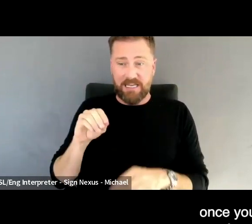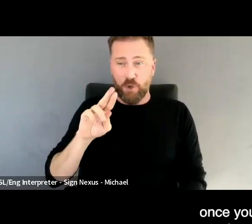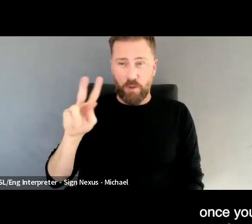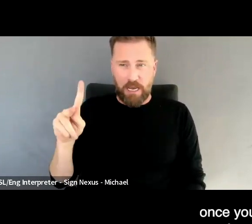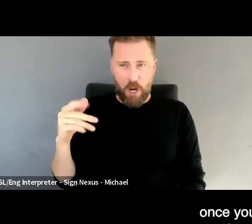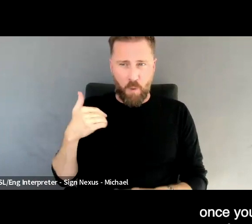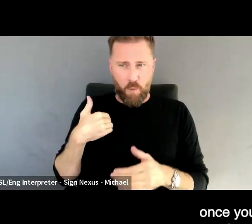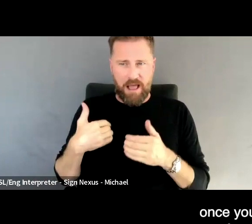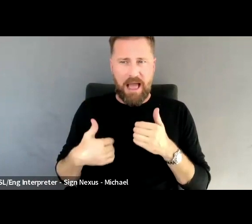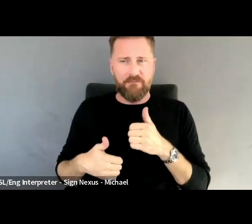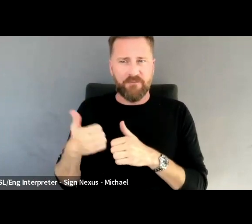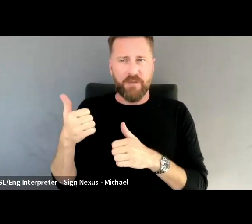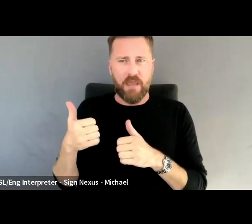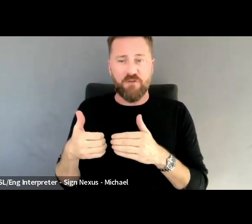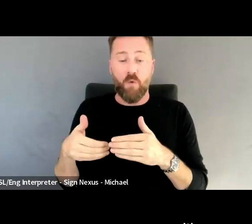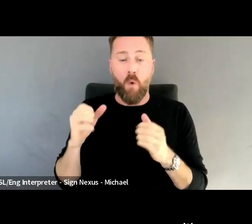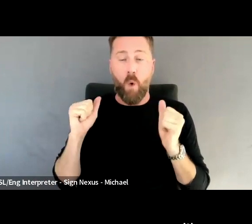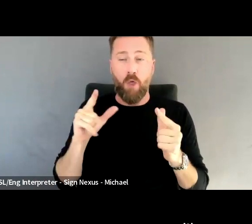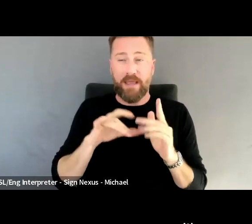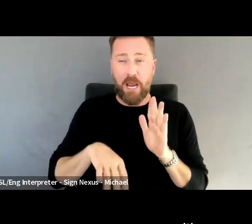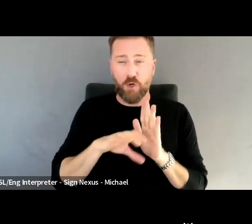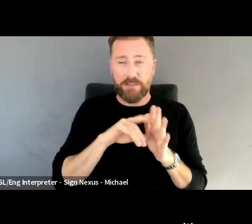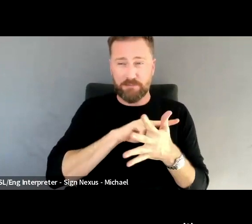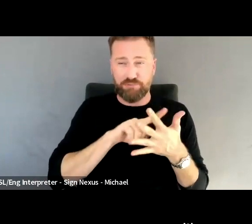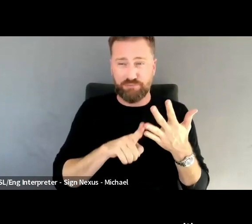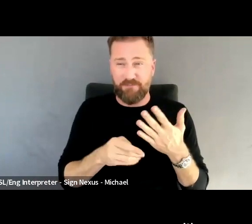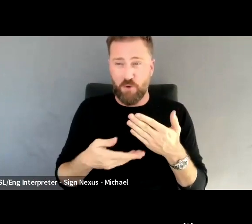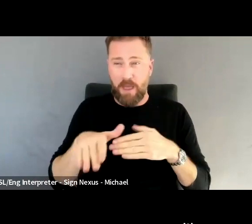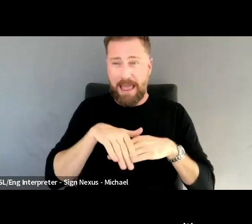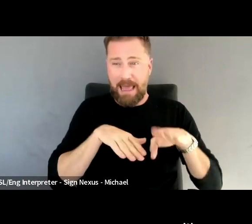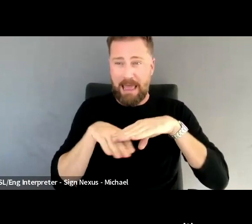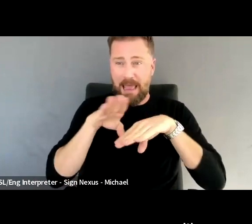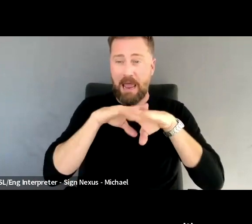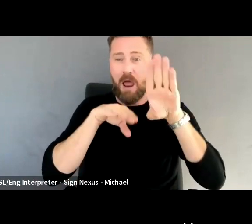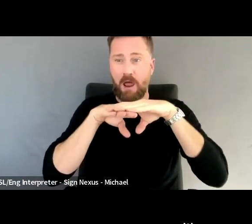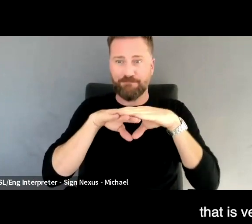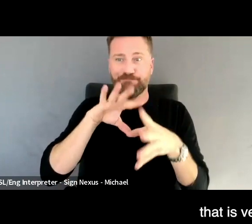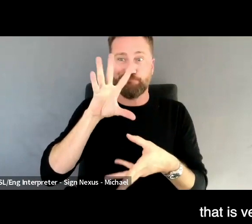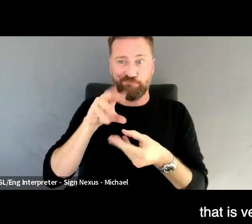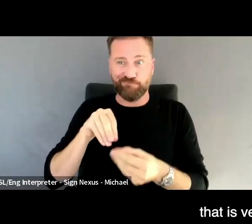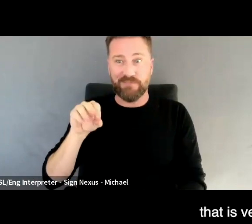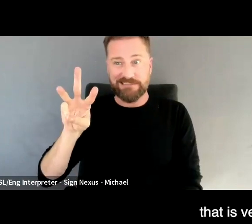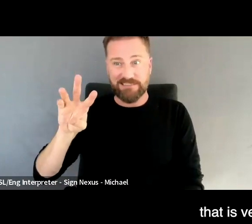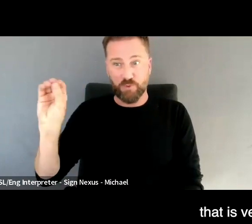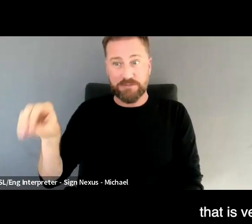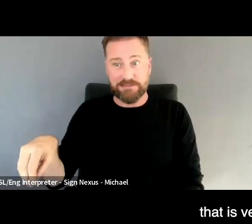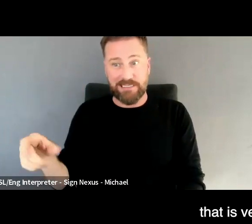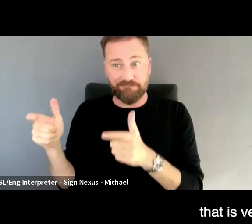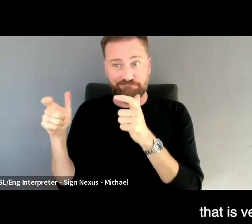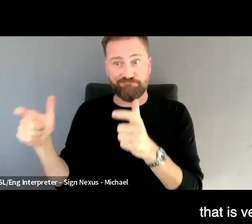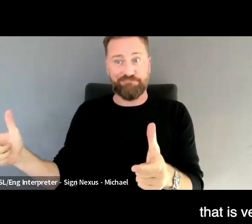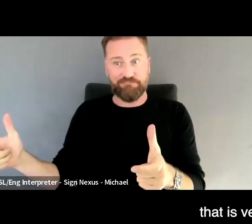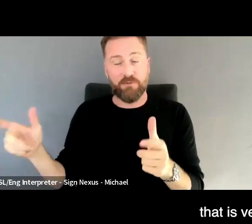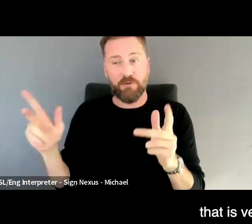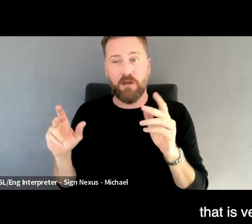all on top of each other. It's a very significant minority that is very significantly